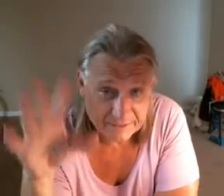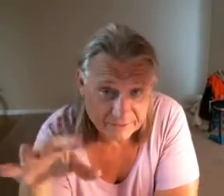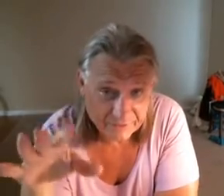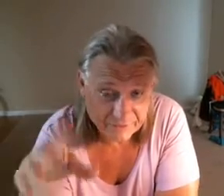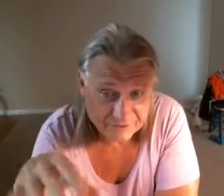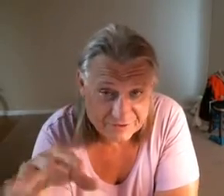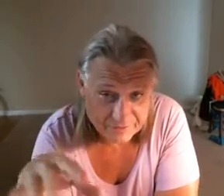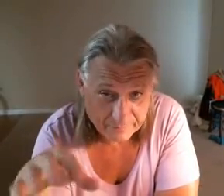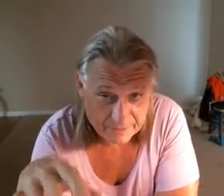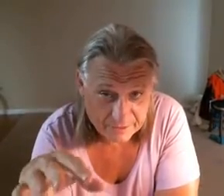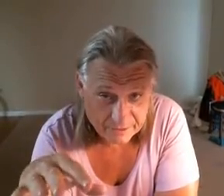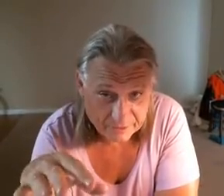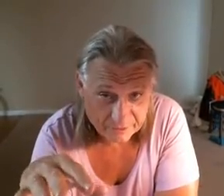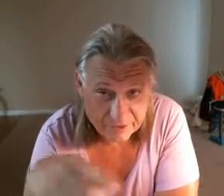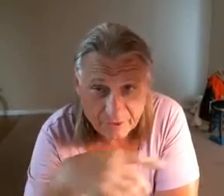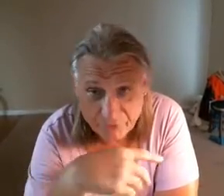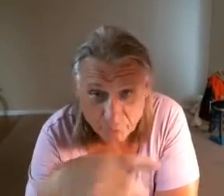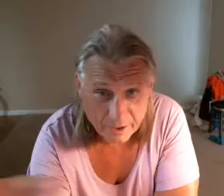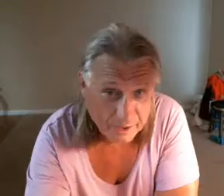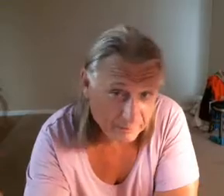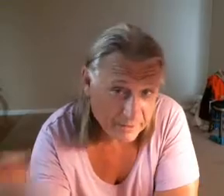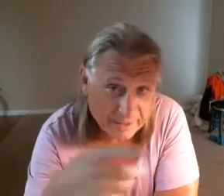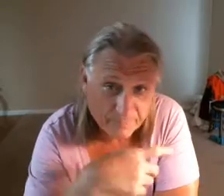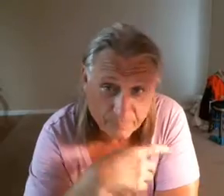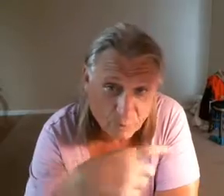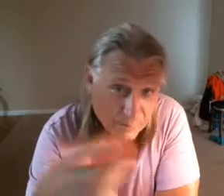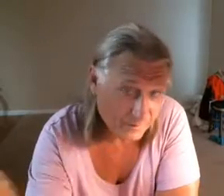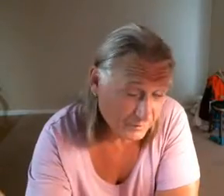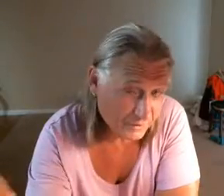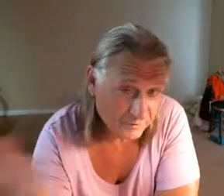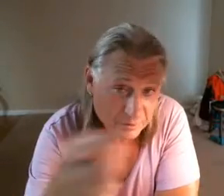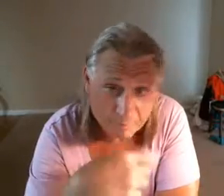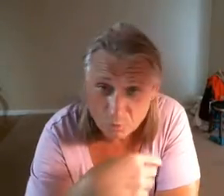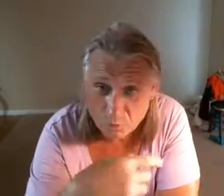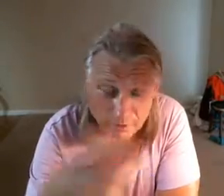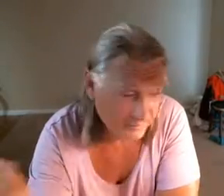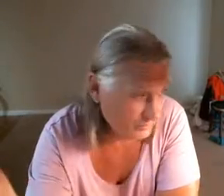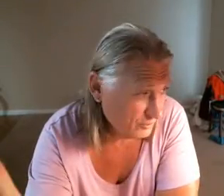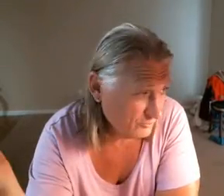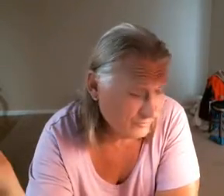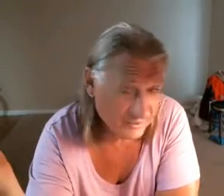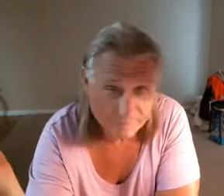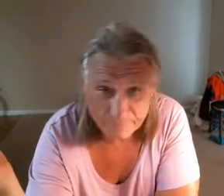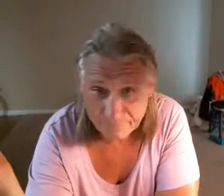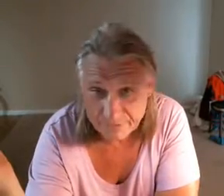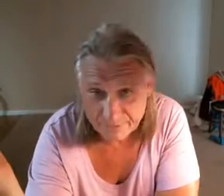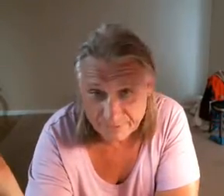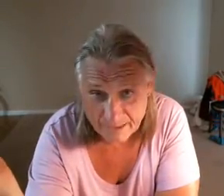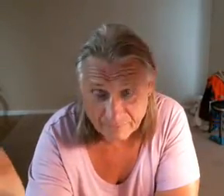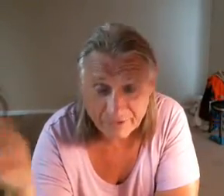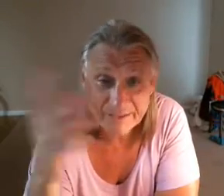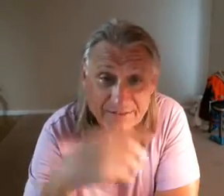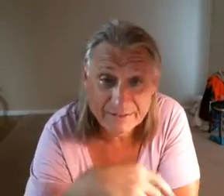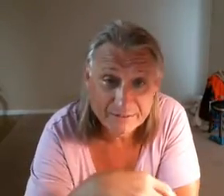kicks I did 70 kicks then I swam back and forth the length of So pool I don't know 10 to the 15 times then I did